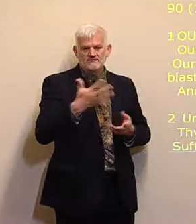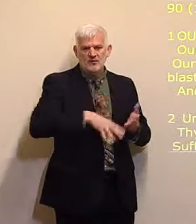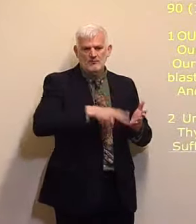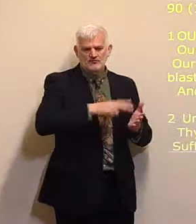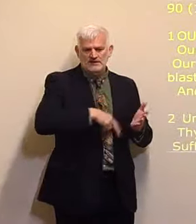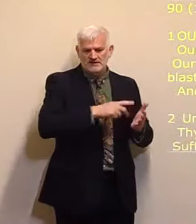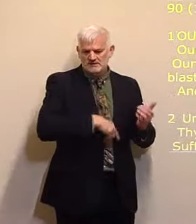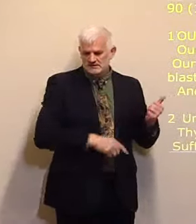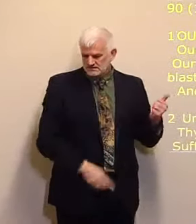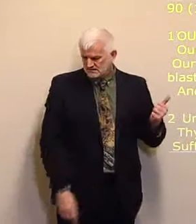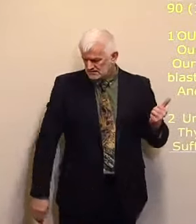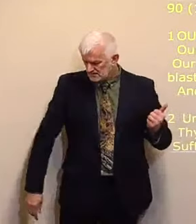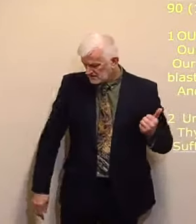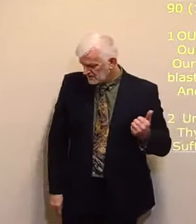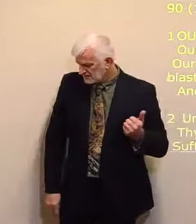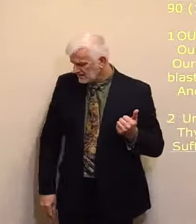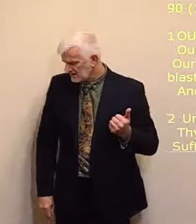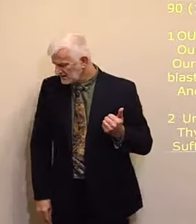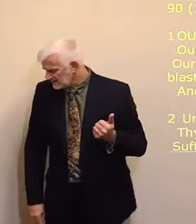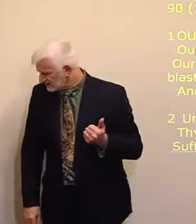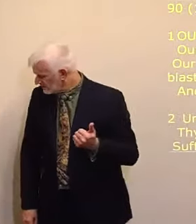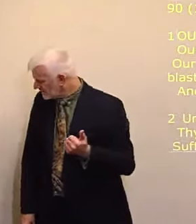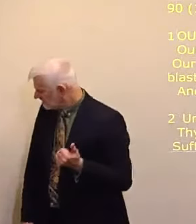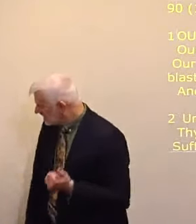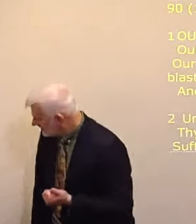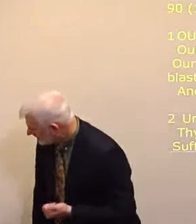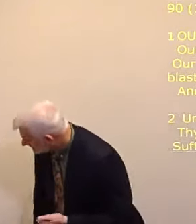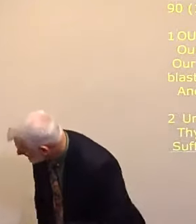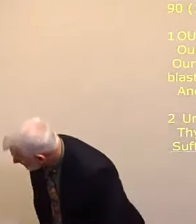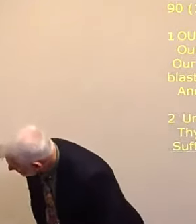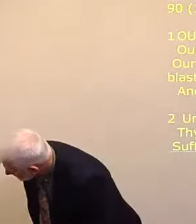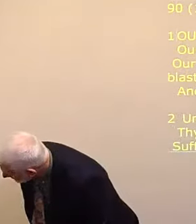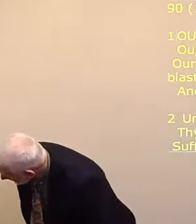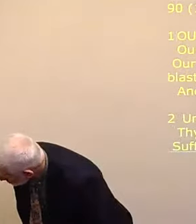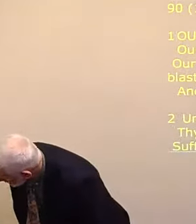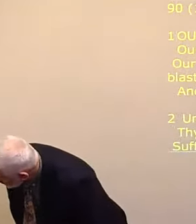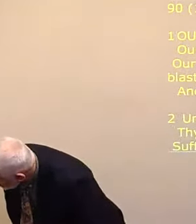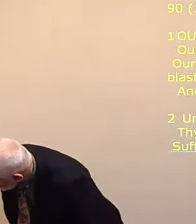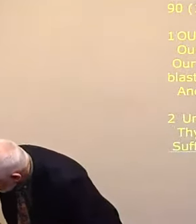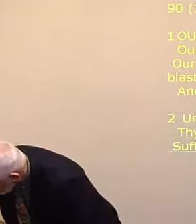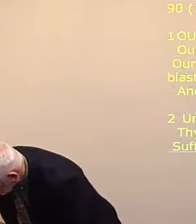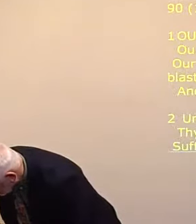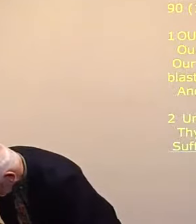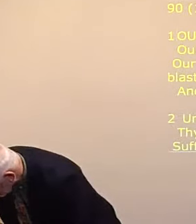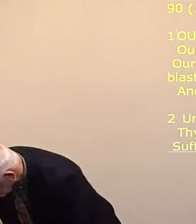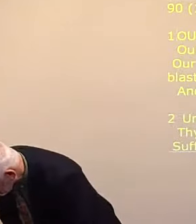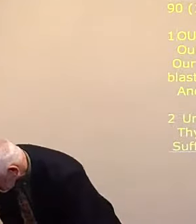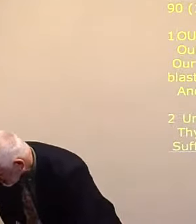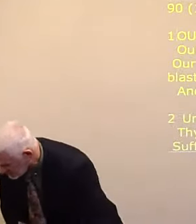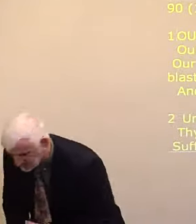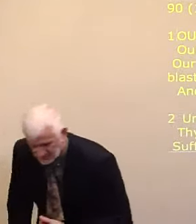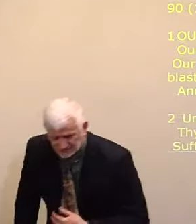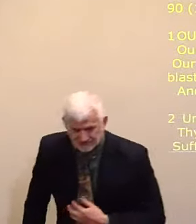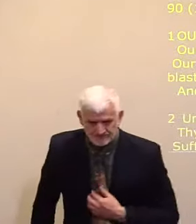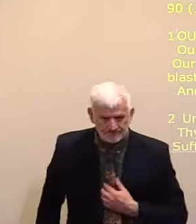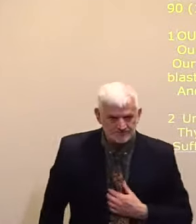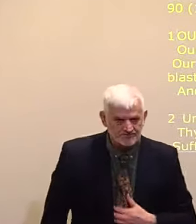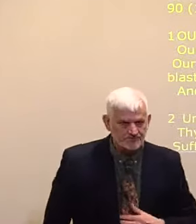Hymn number 90 version 1 Our God Our help in ages past Our